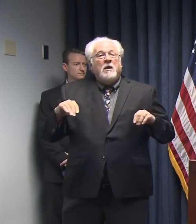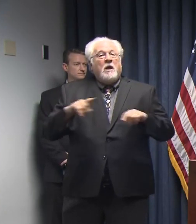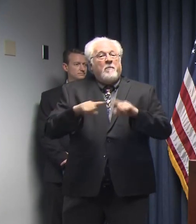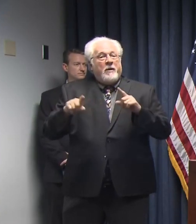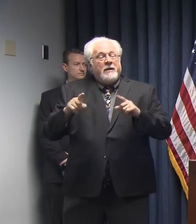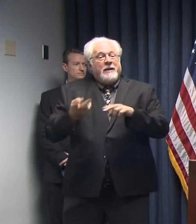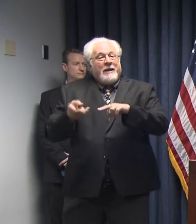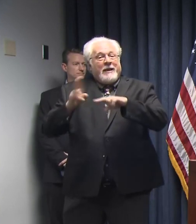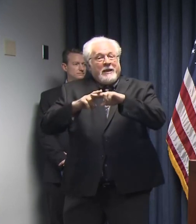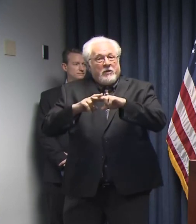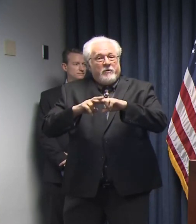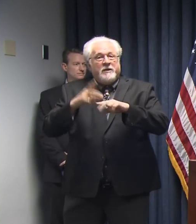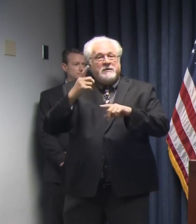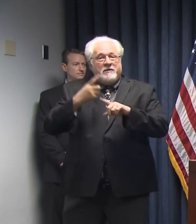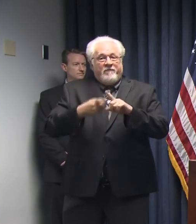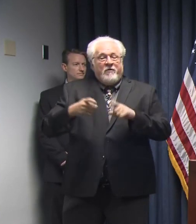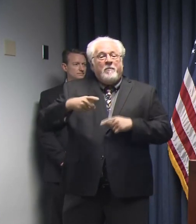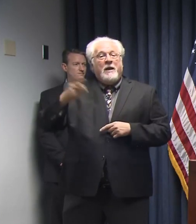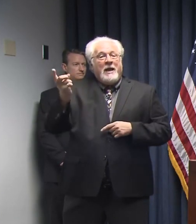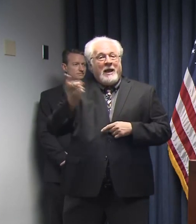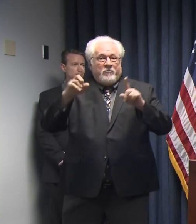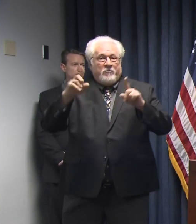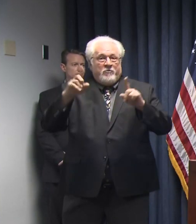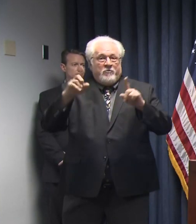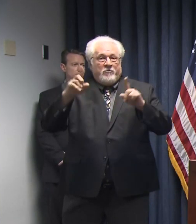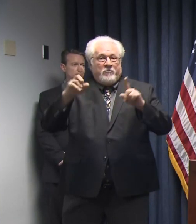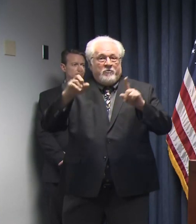increase was only from half as many tests.